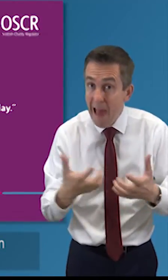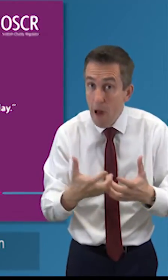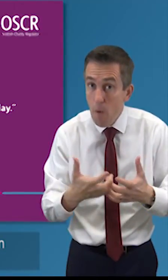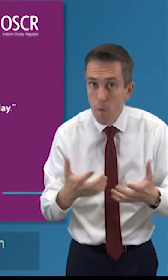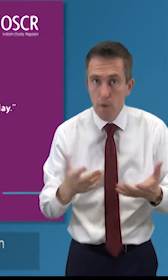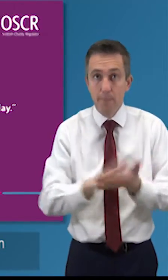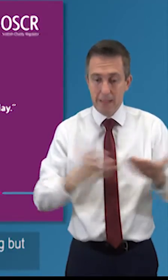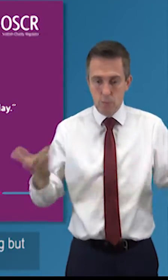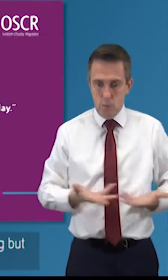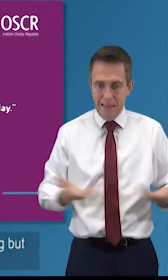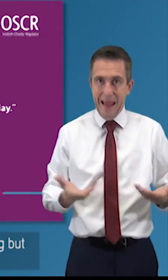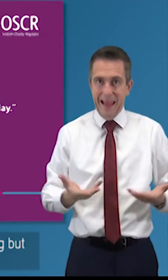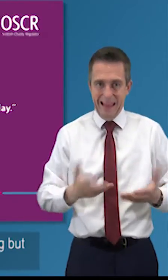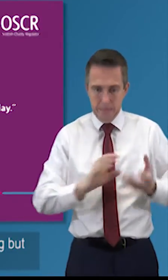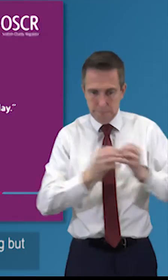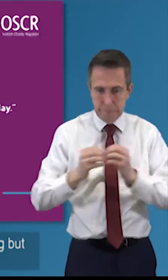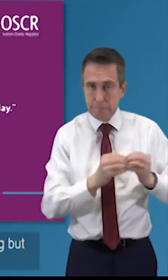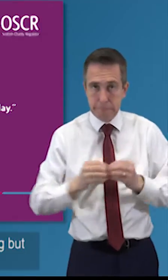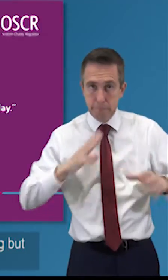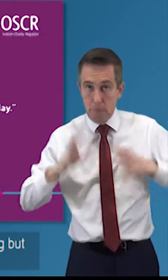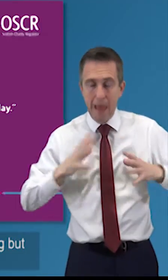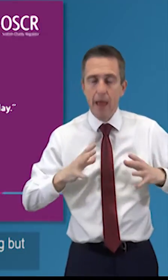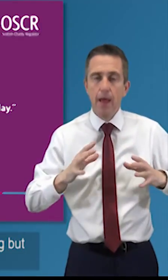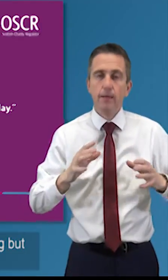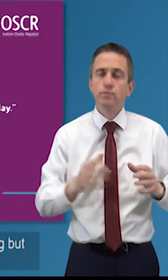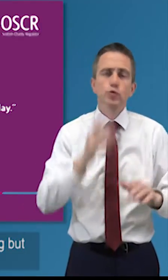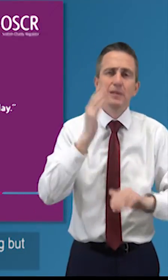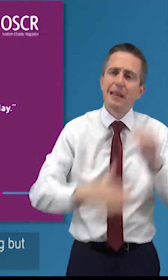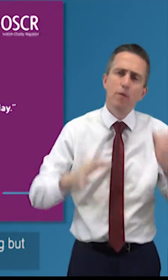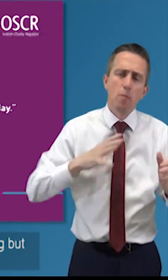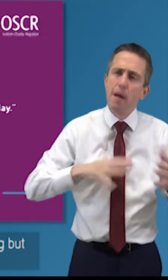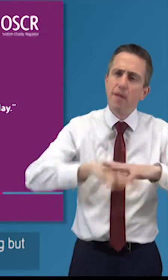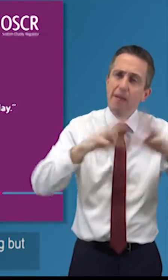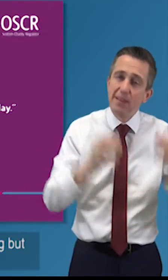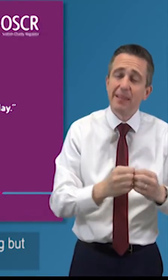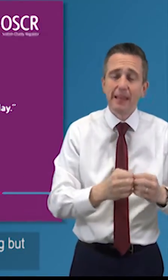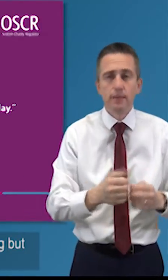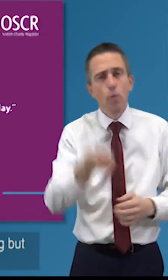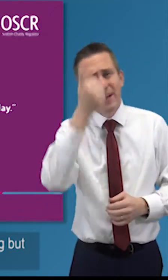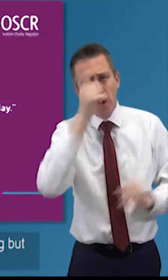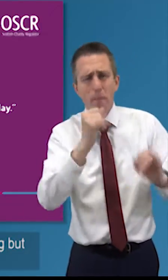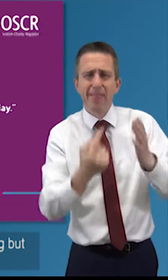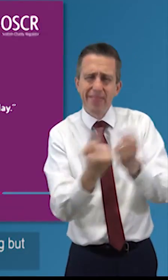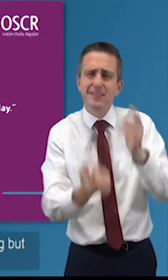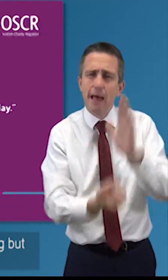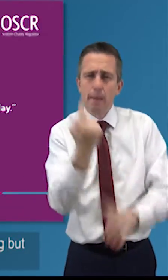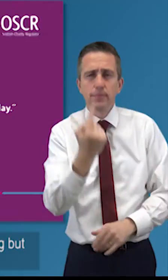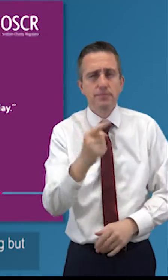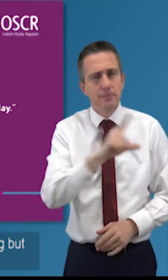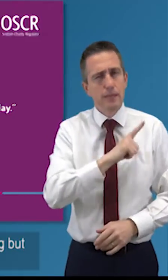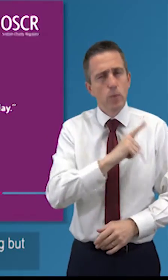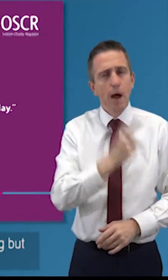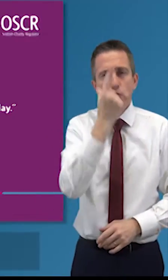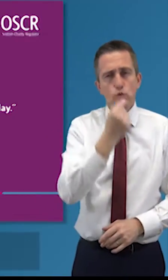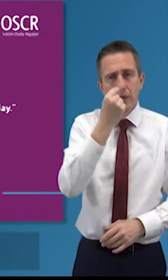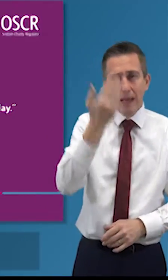doing your best today think about this stuff uh you can't foresee everything bad things do happen we understand